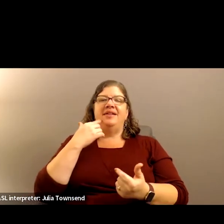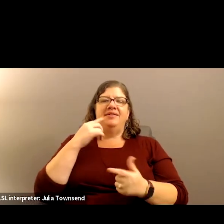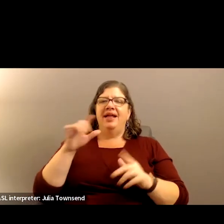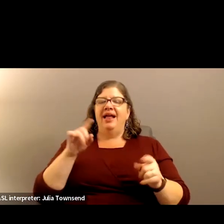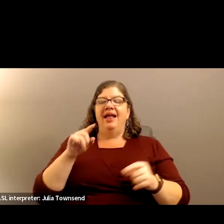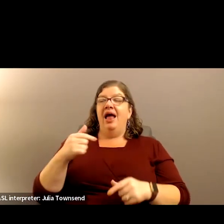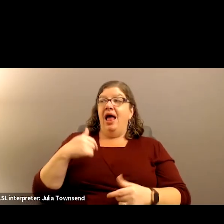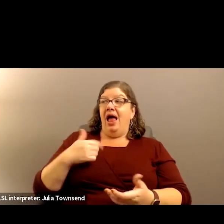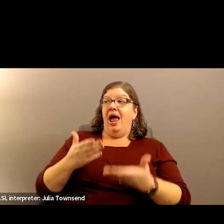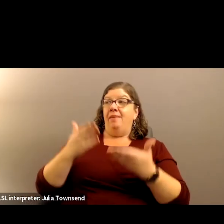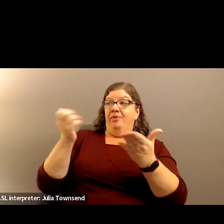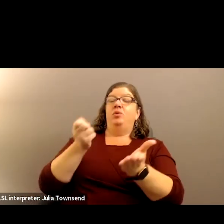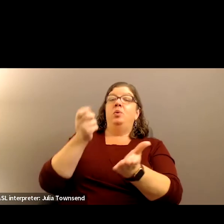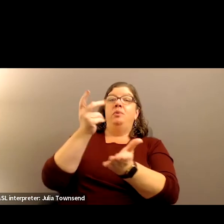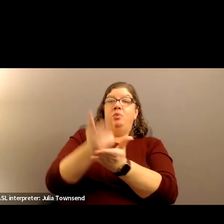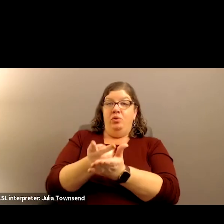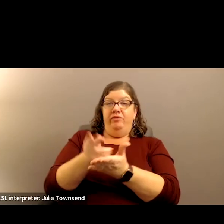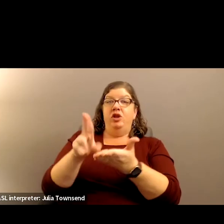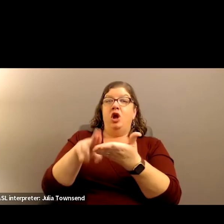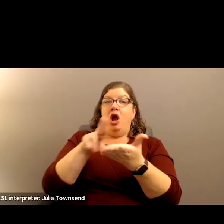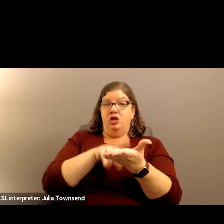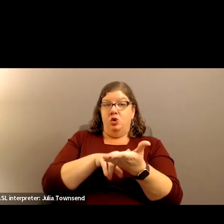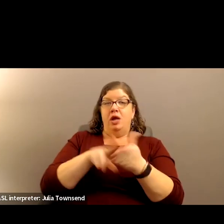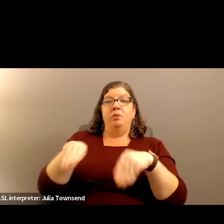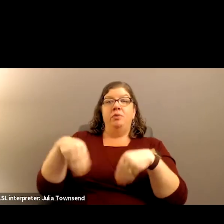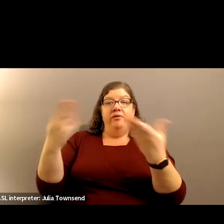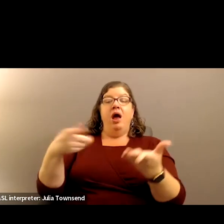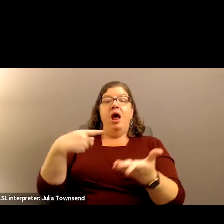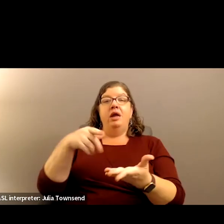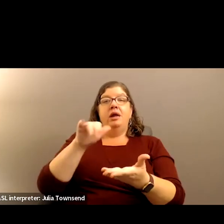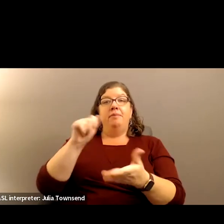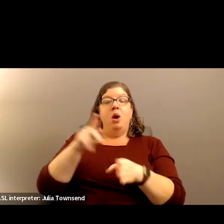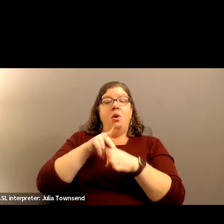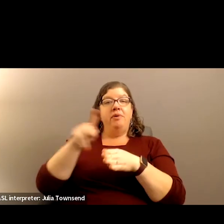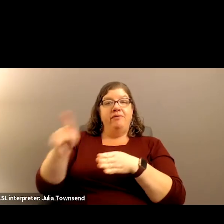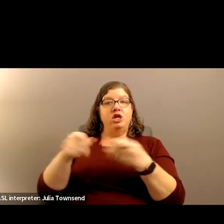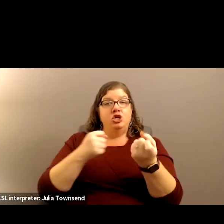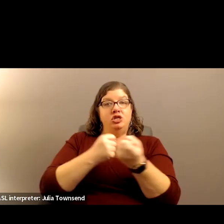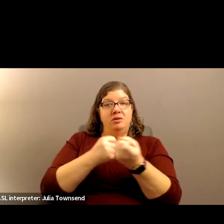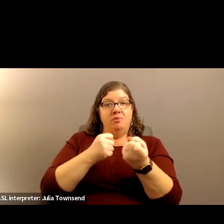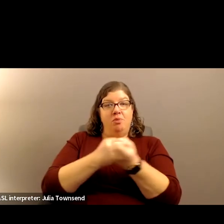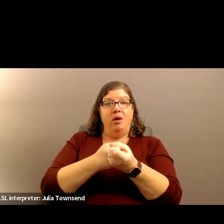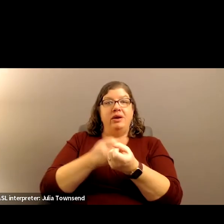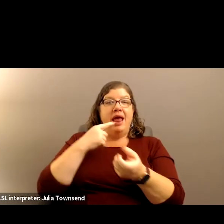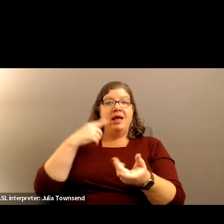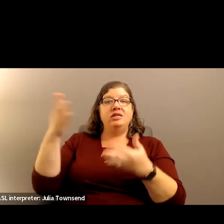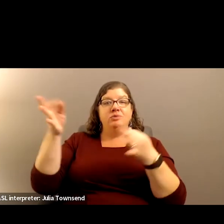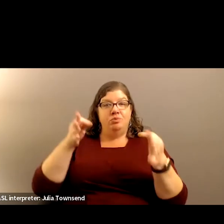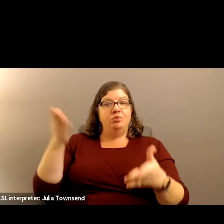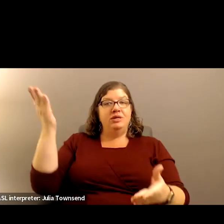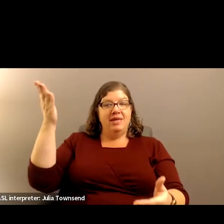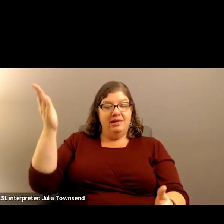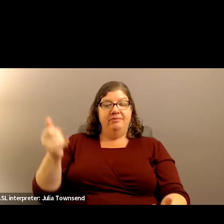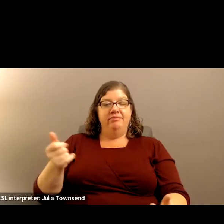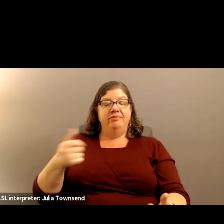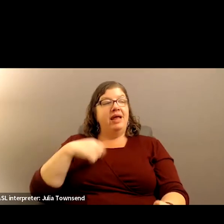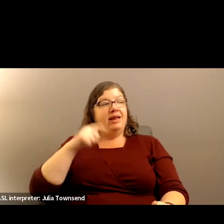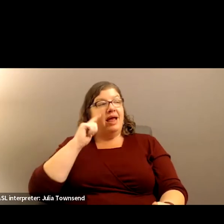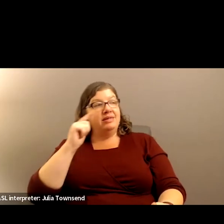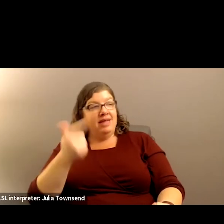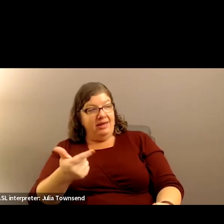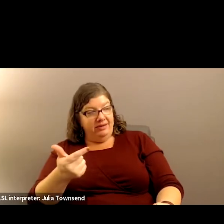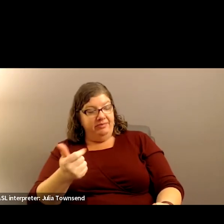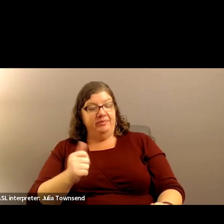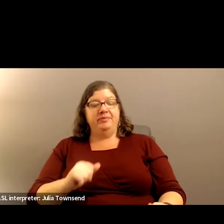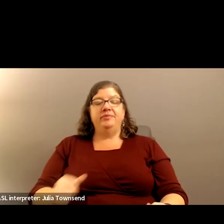I move that we approve the contract to provide paraprofessional support as presented. Thank you. And seconded.